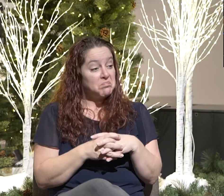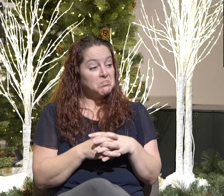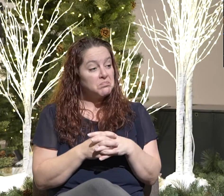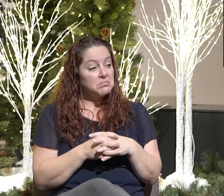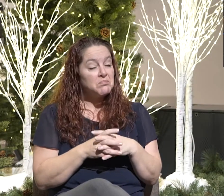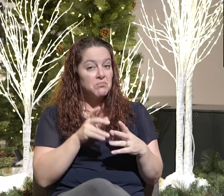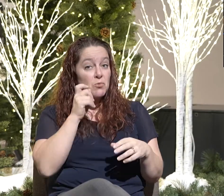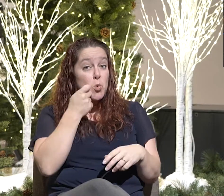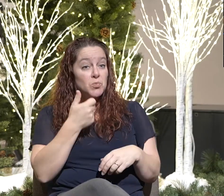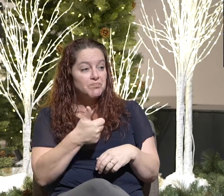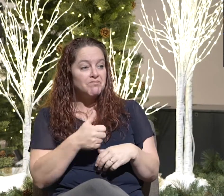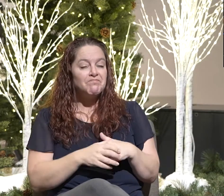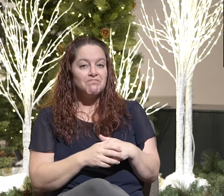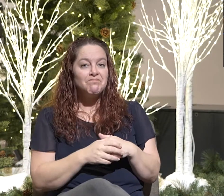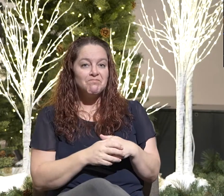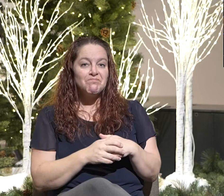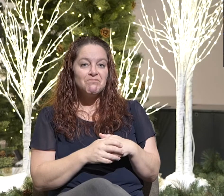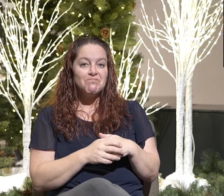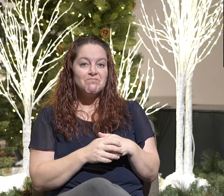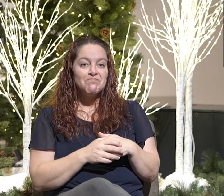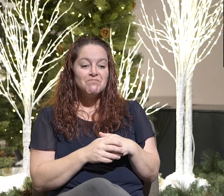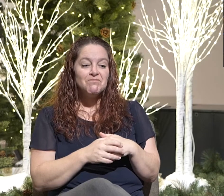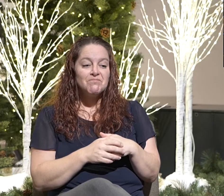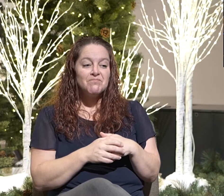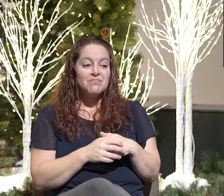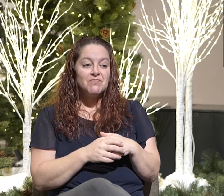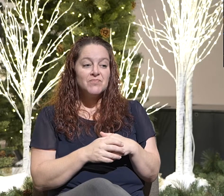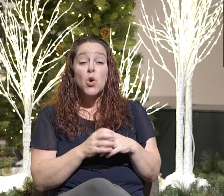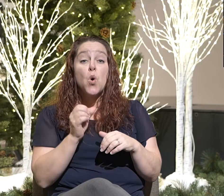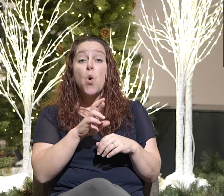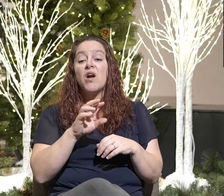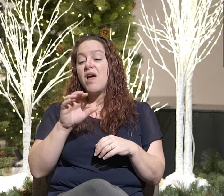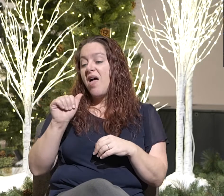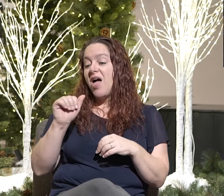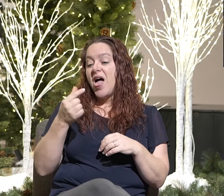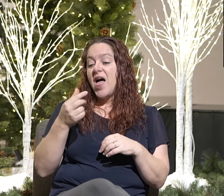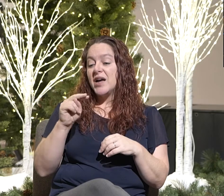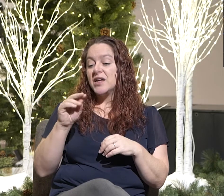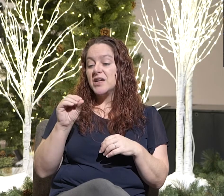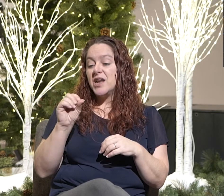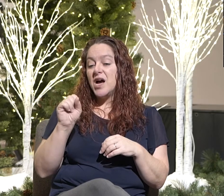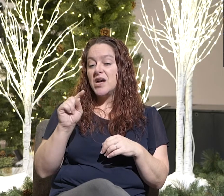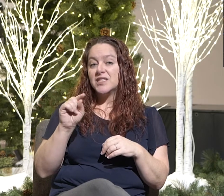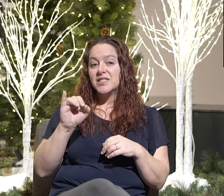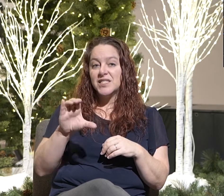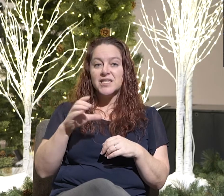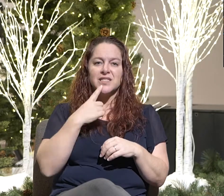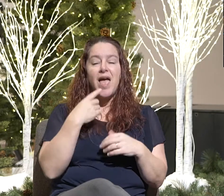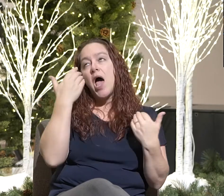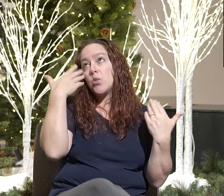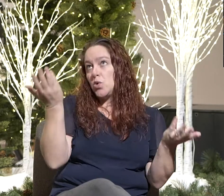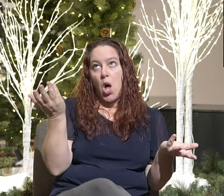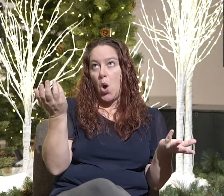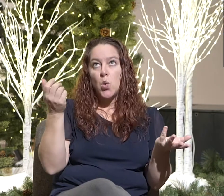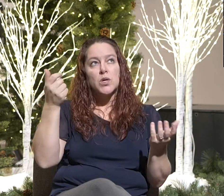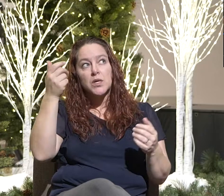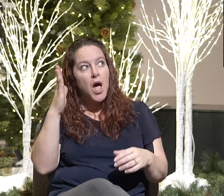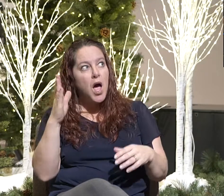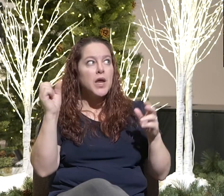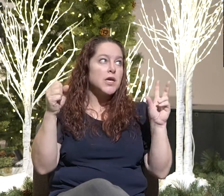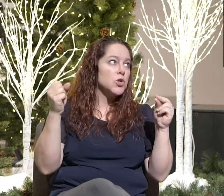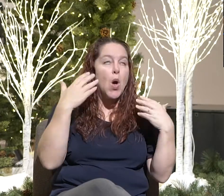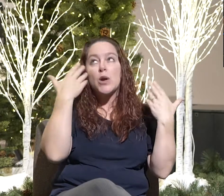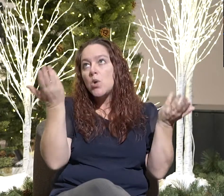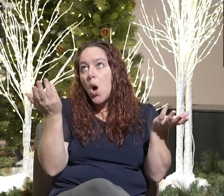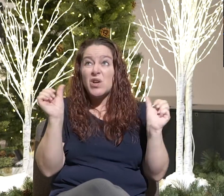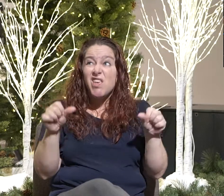Like, cool. Even, and even if you're an agnostic and you're saying, you know, I just don't know, Russ. I don't know if there's a God. You know, there's no way